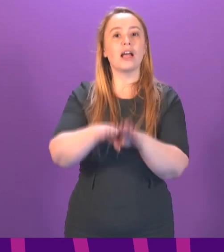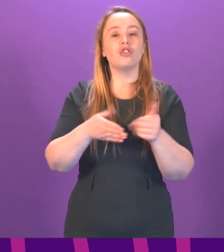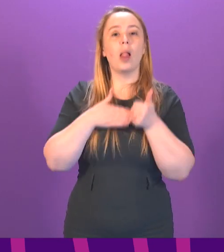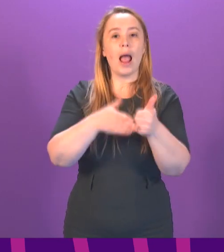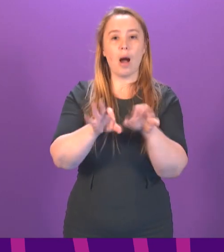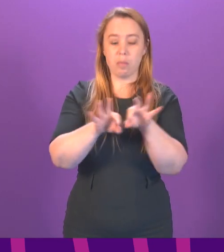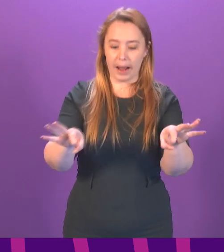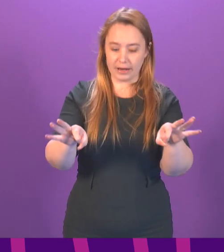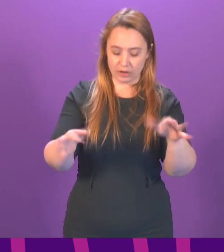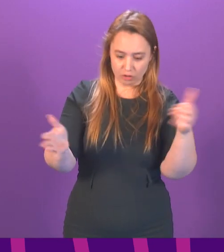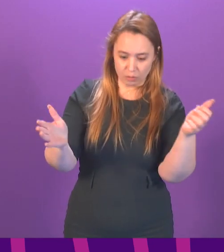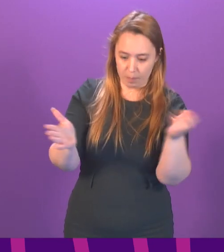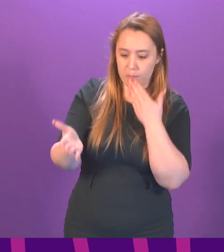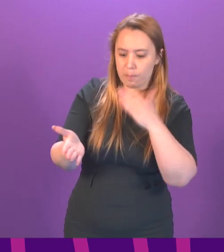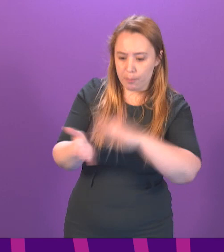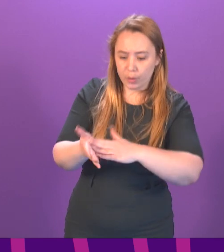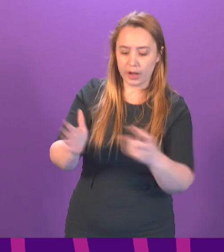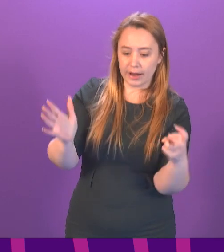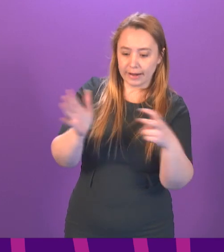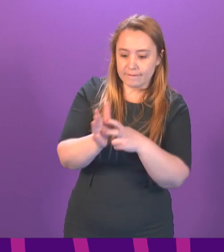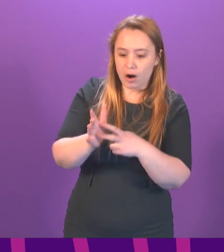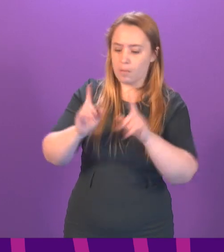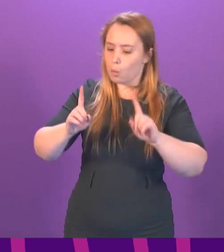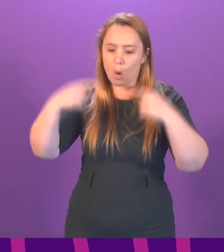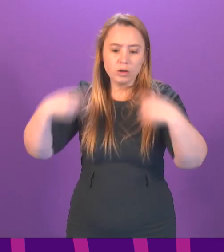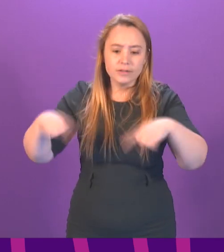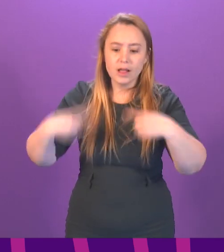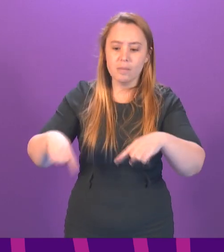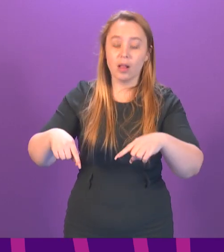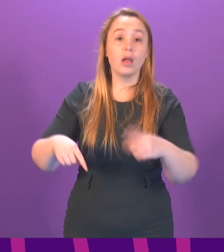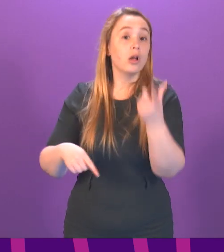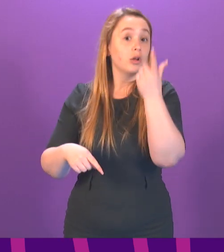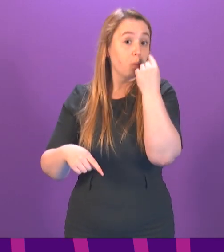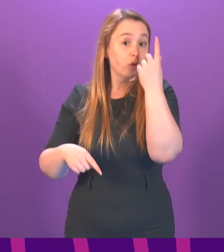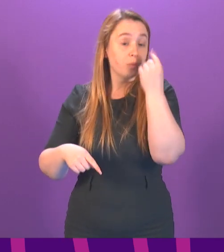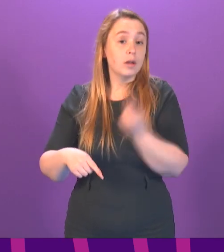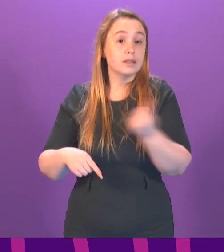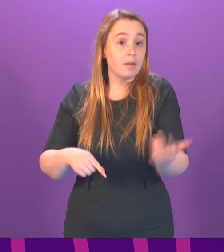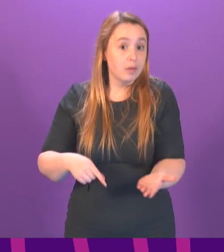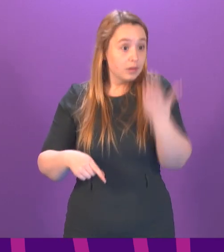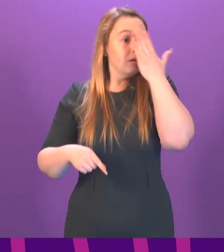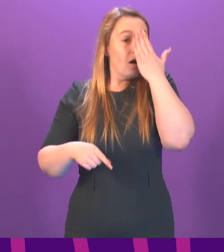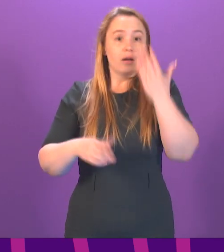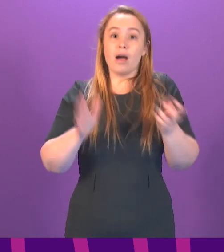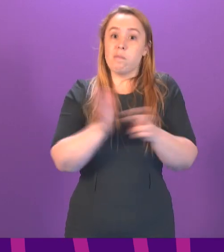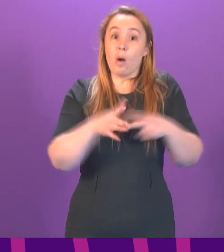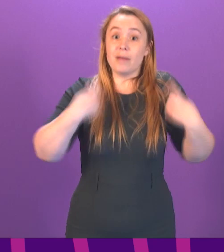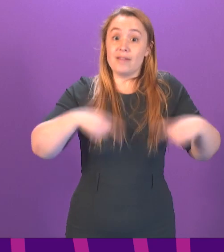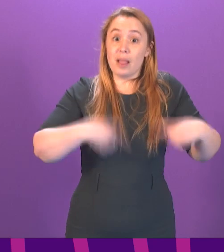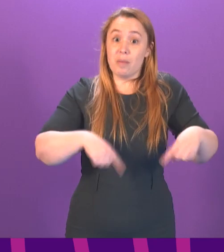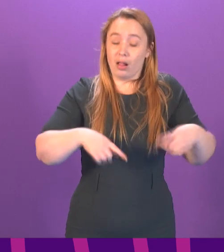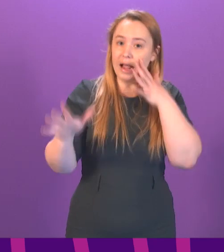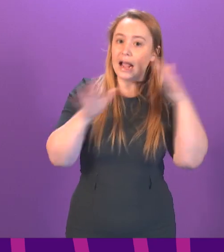date and thereafter check the availability of short notice that day or next usually appointment